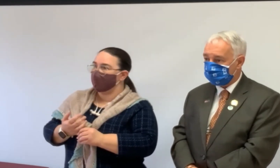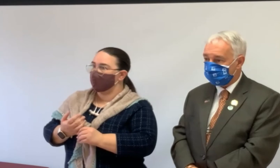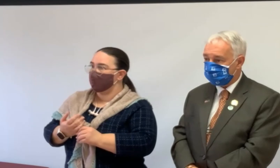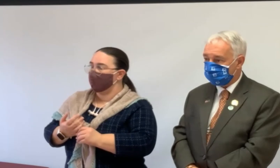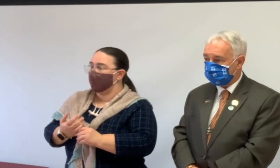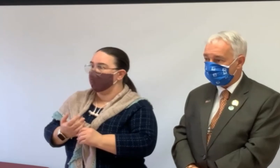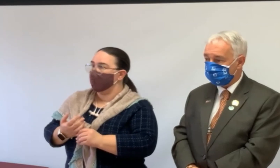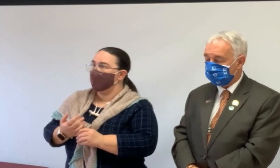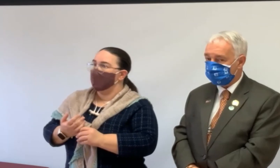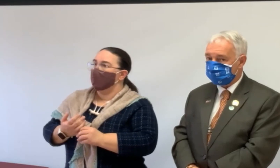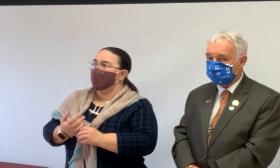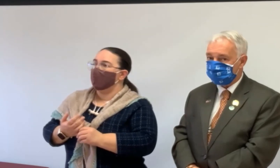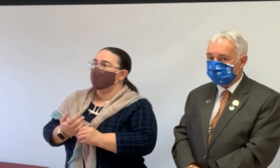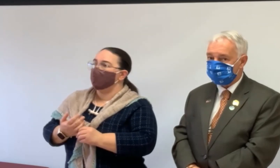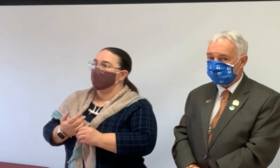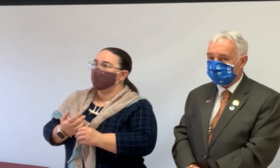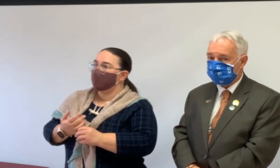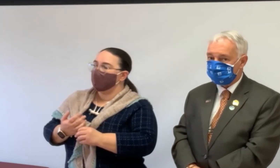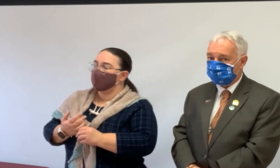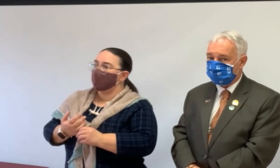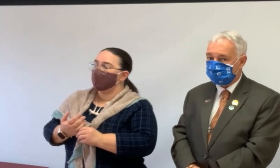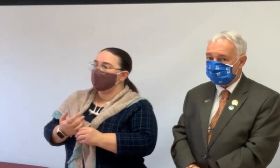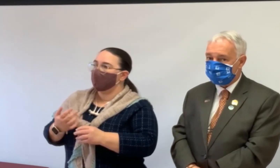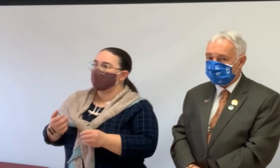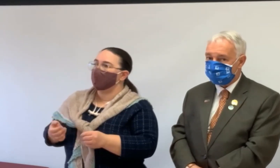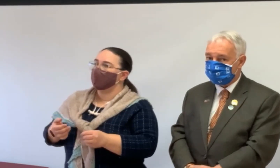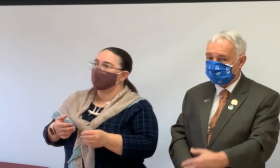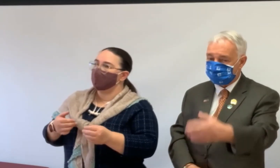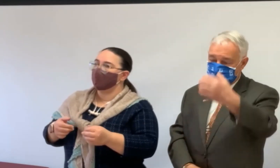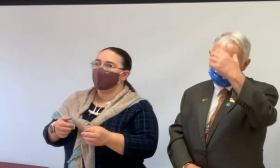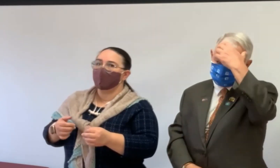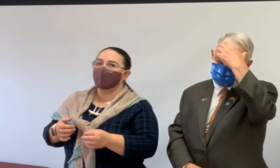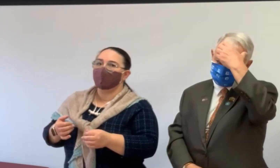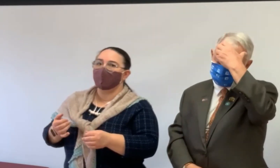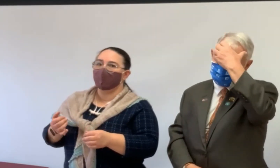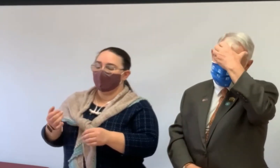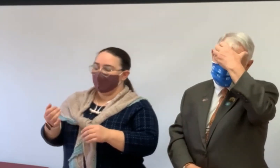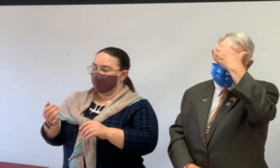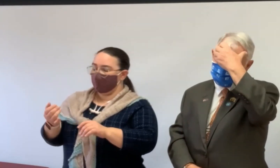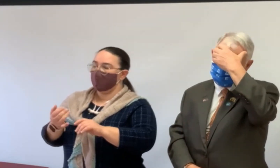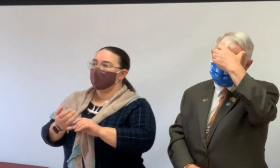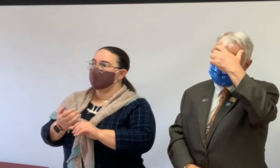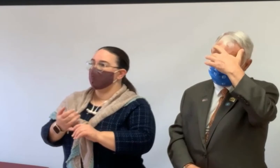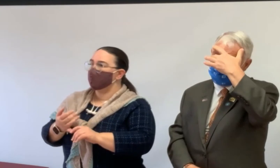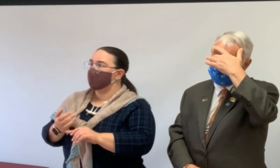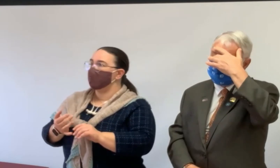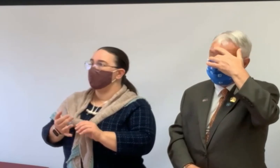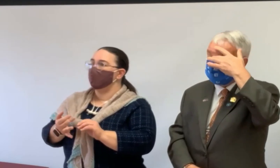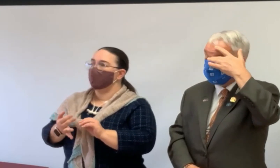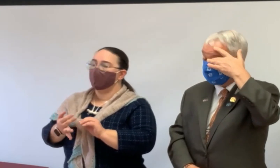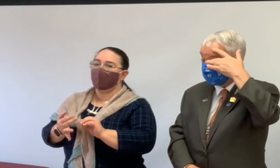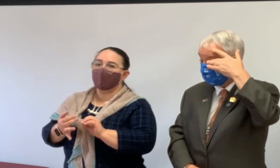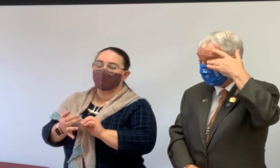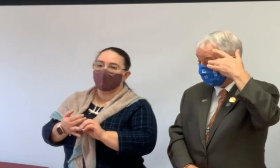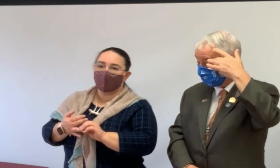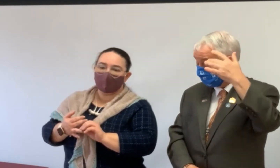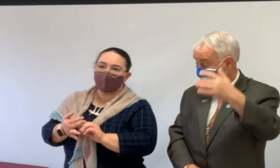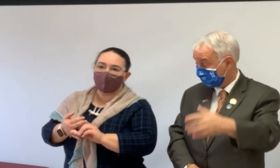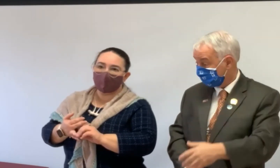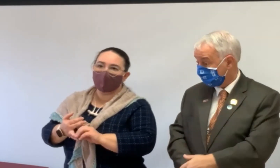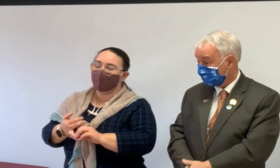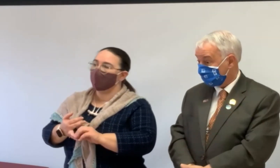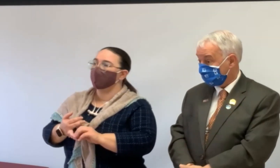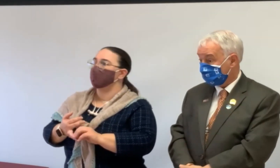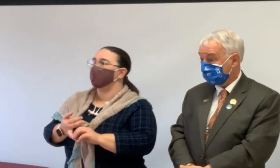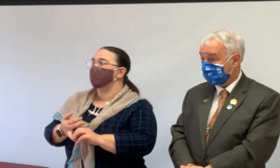property gets sold the same way. And one of the things that we specialize in is helping people sell when they need to sell quickly, when their properties are not